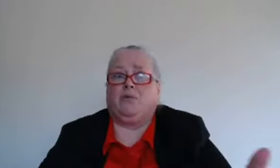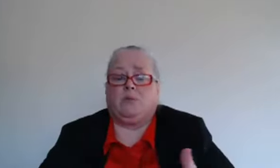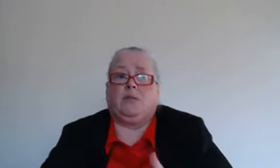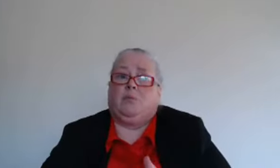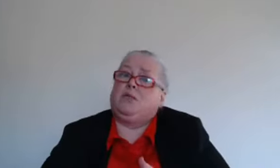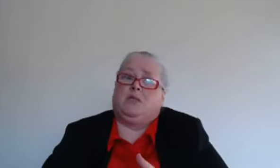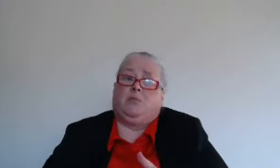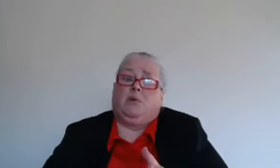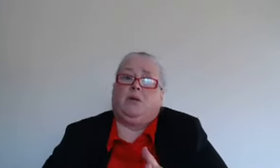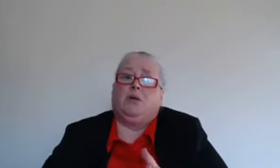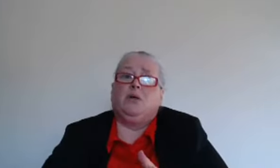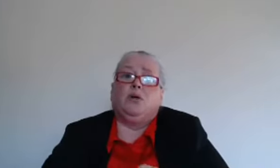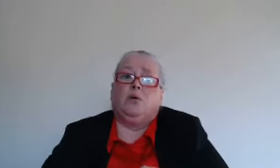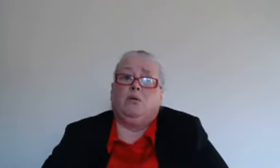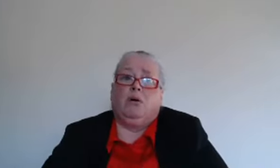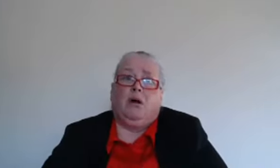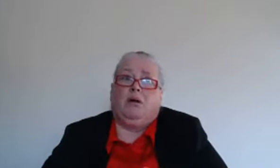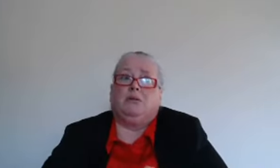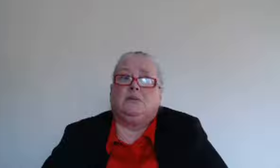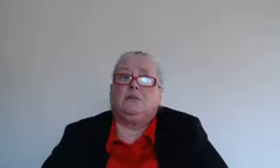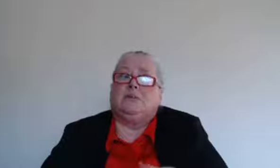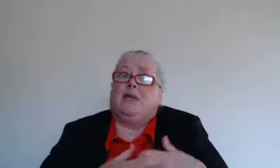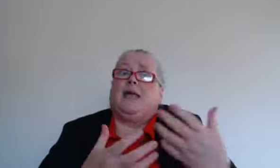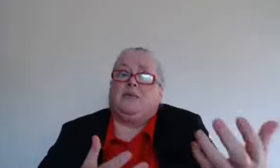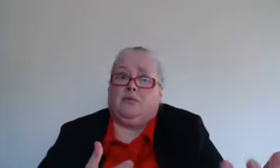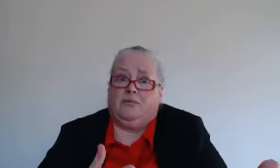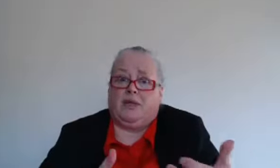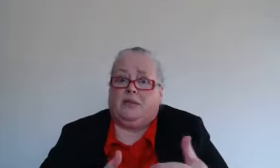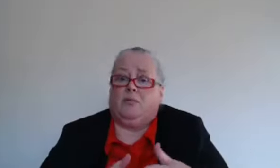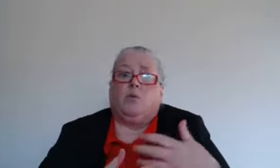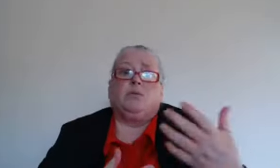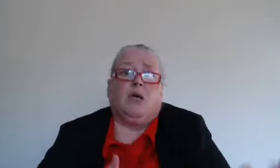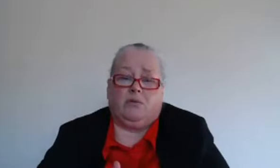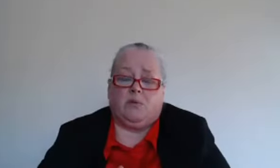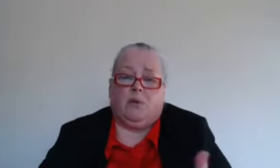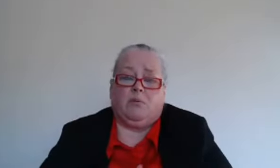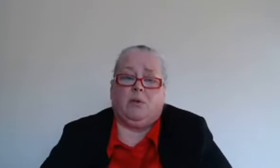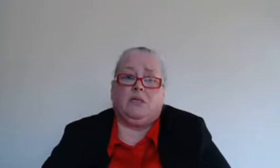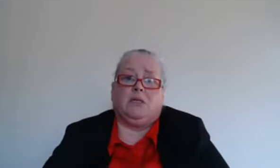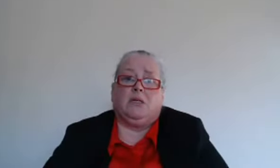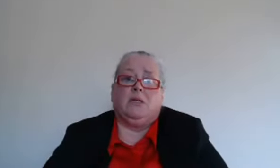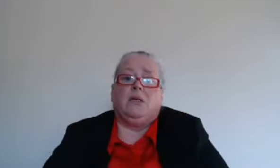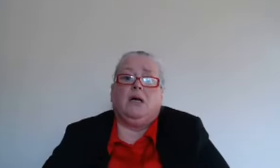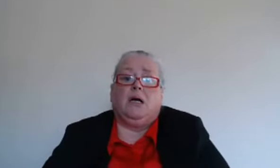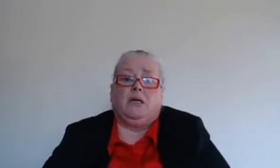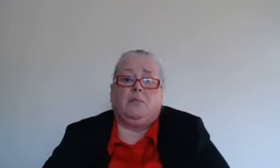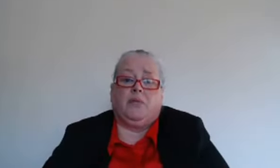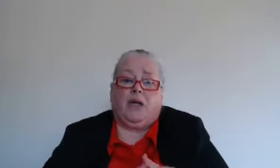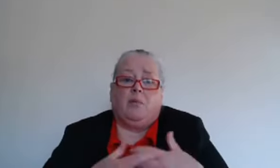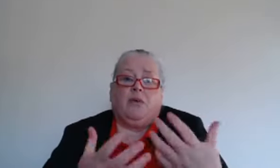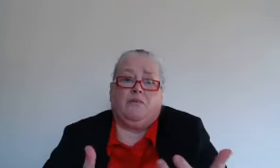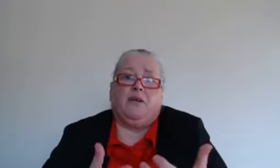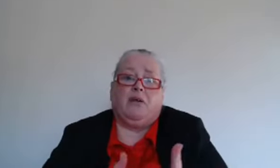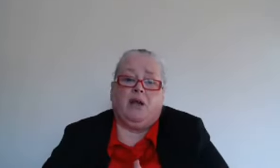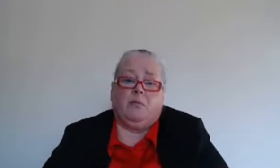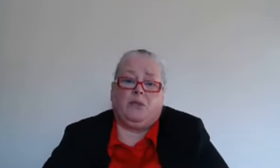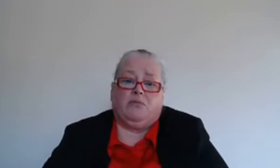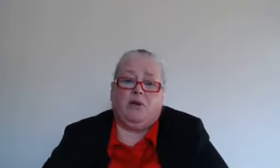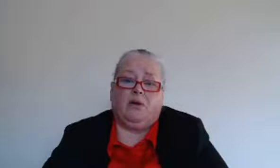responsibility to people who are negative and they won't take responsibility there can be a fear element around